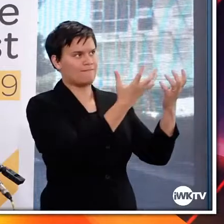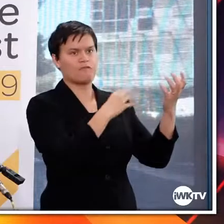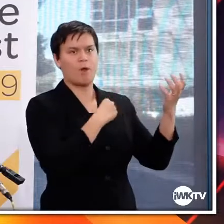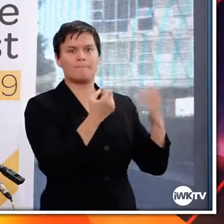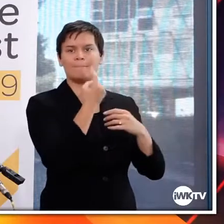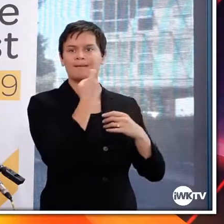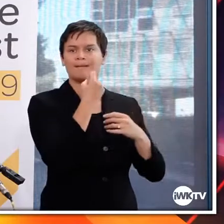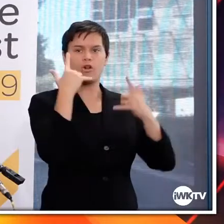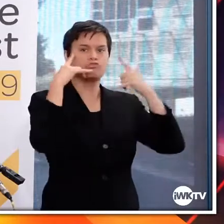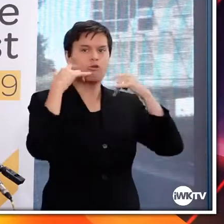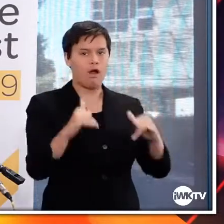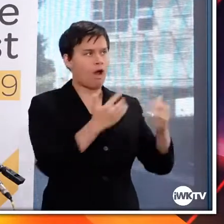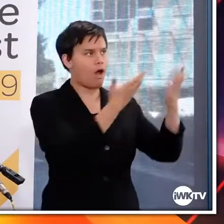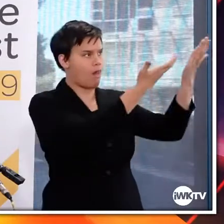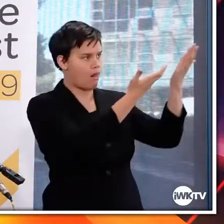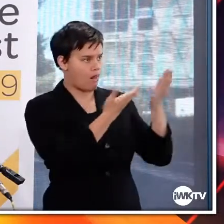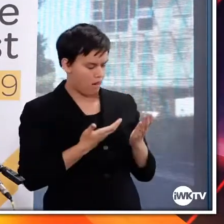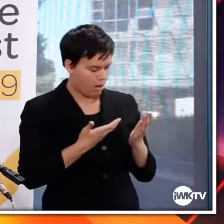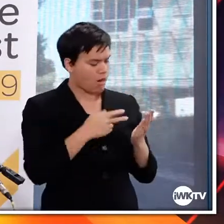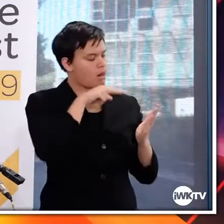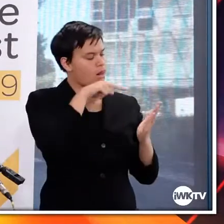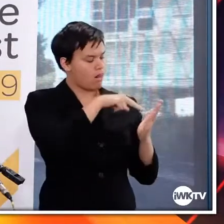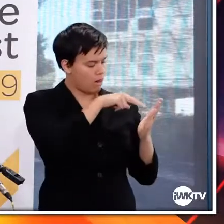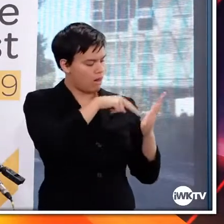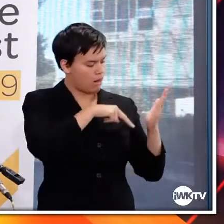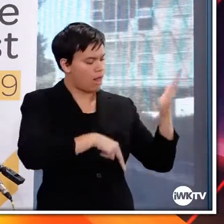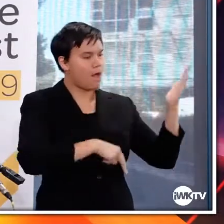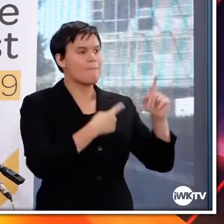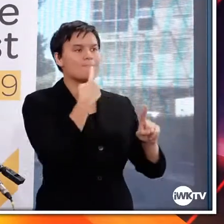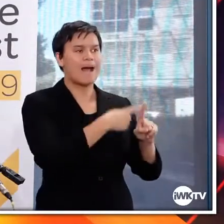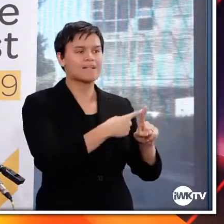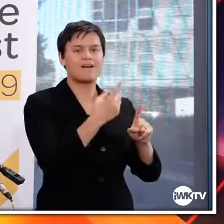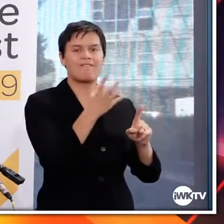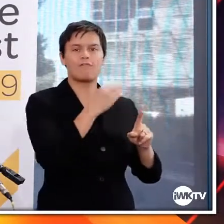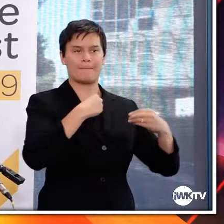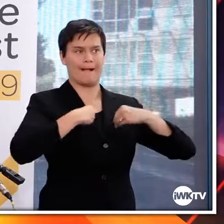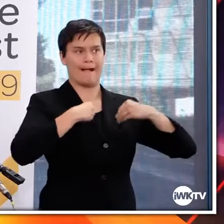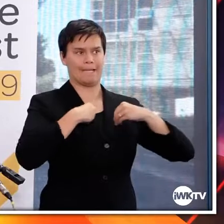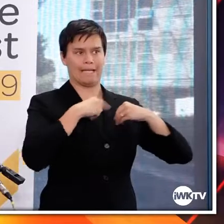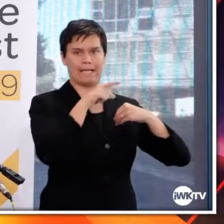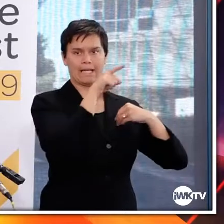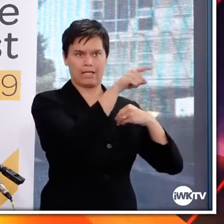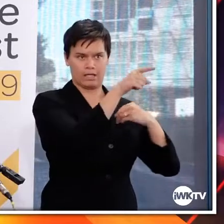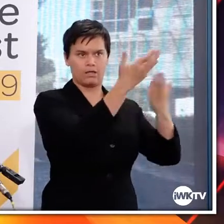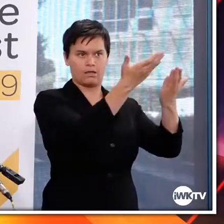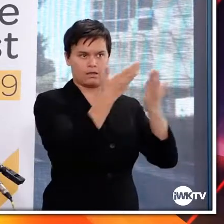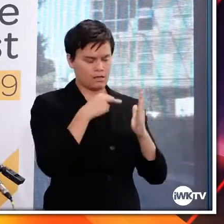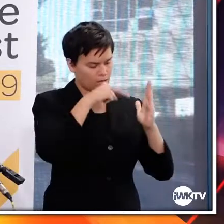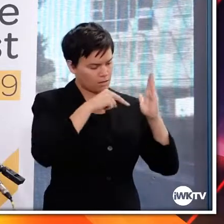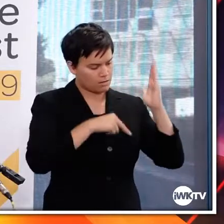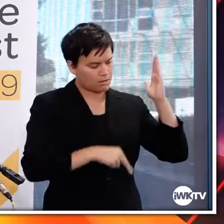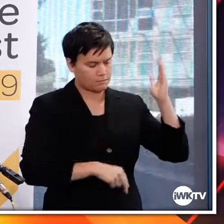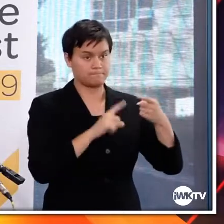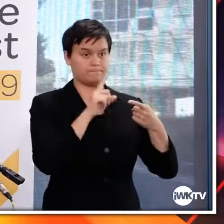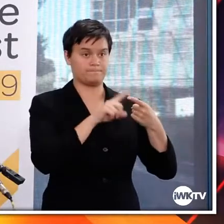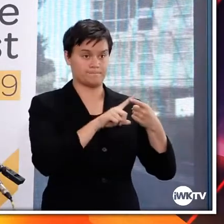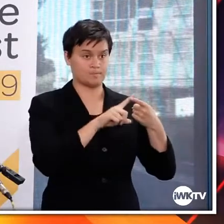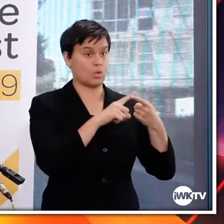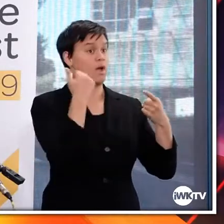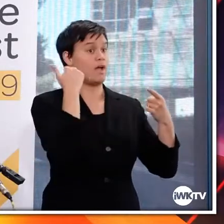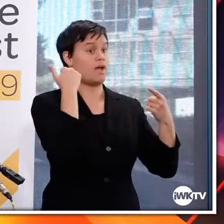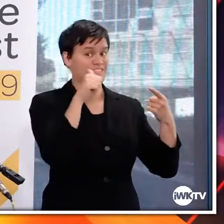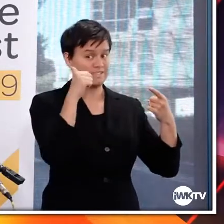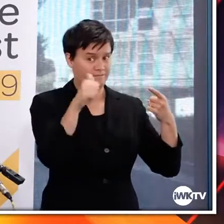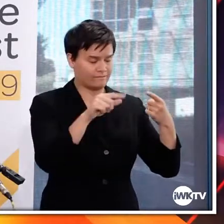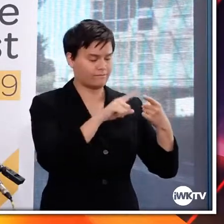that we've received from the manufacturer, for instance, from Pfizer, from their clinical trials. Second key component is safety.